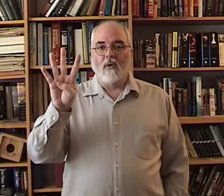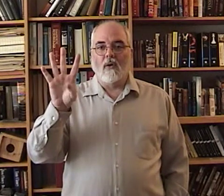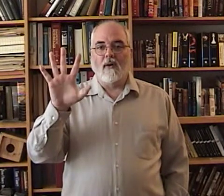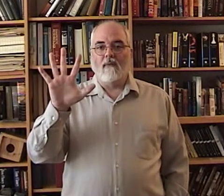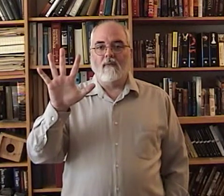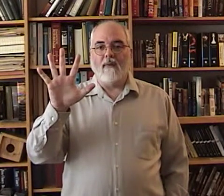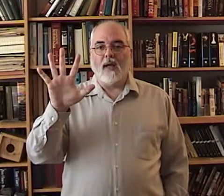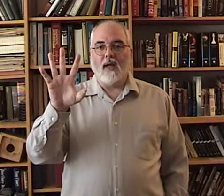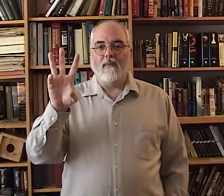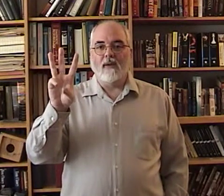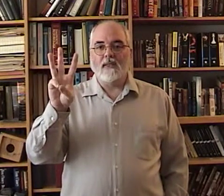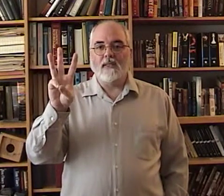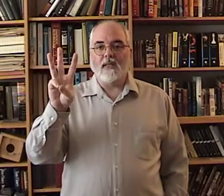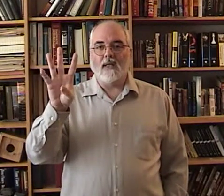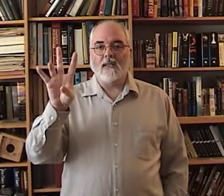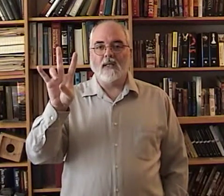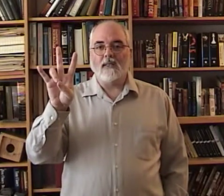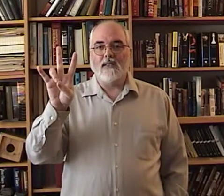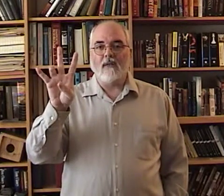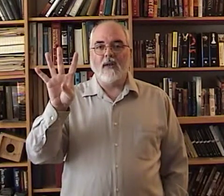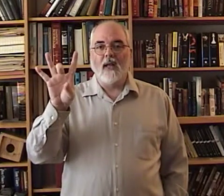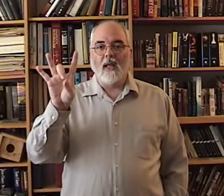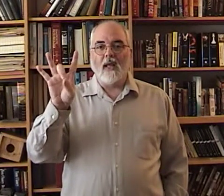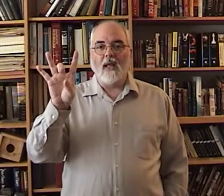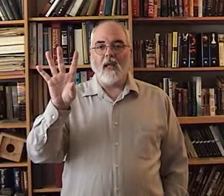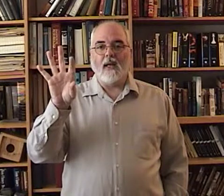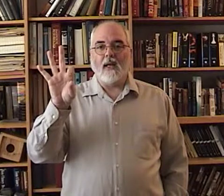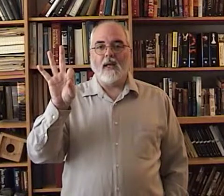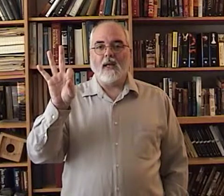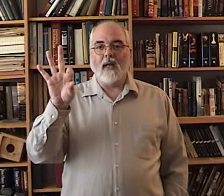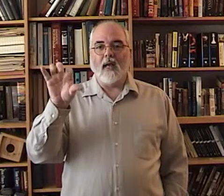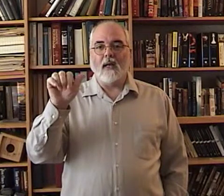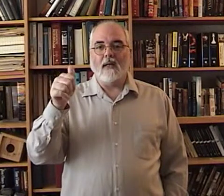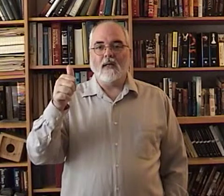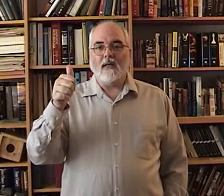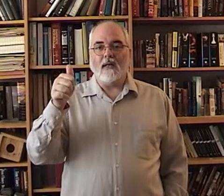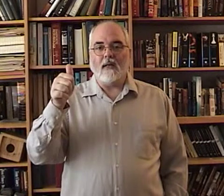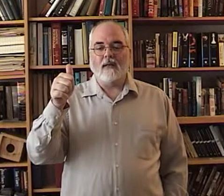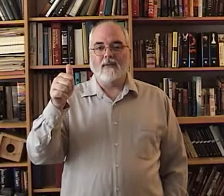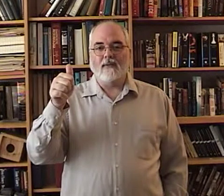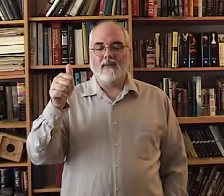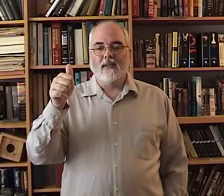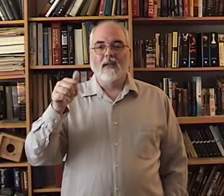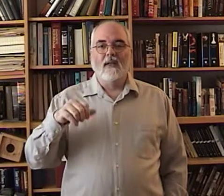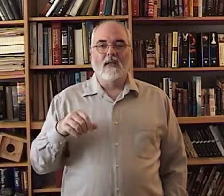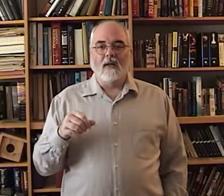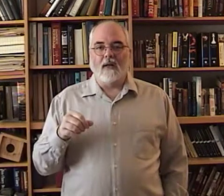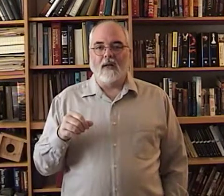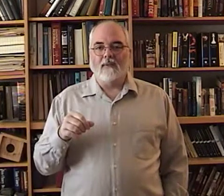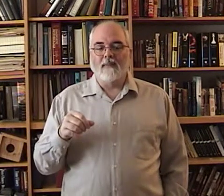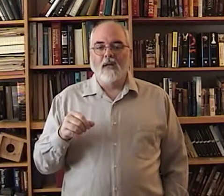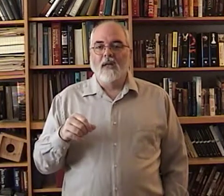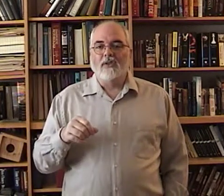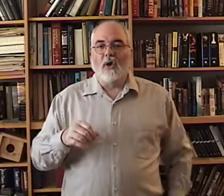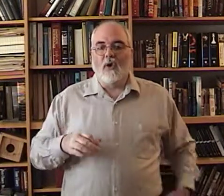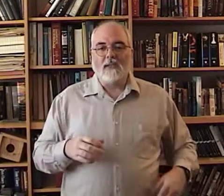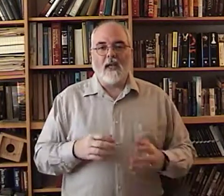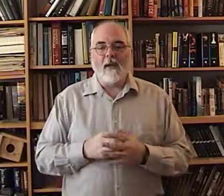five six seven eight nine ten all right so let's say my